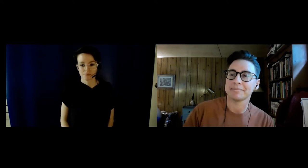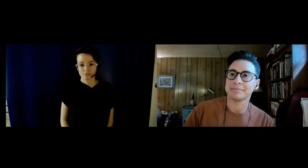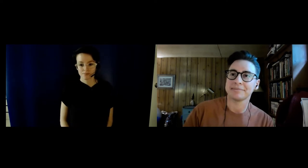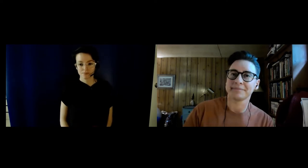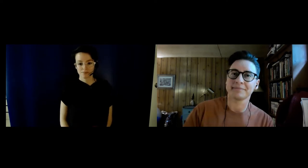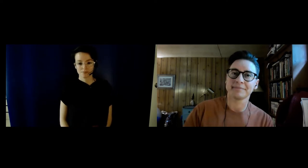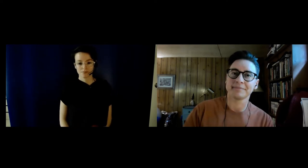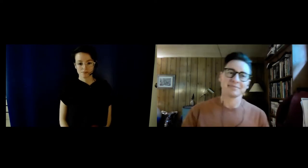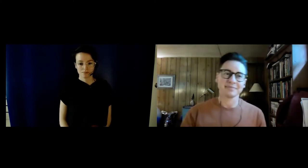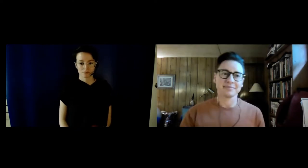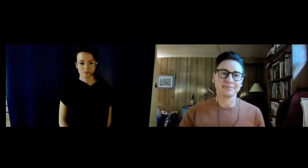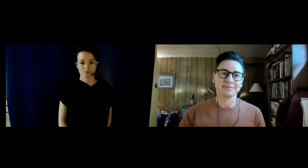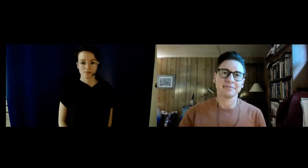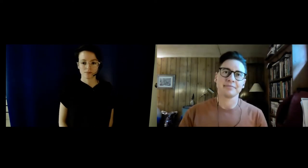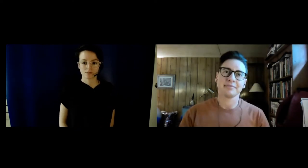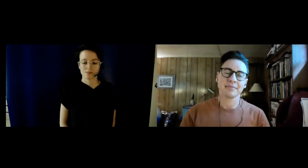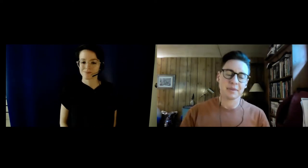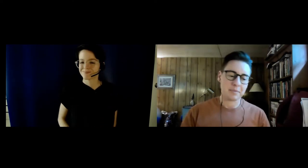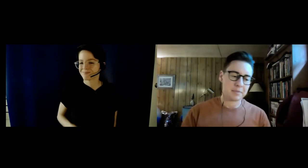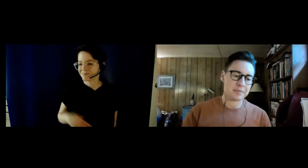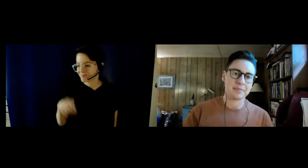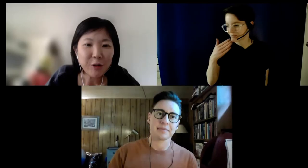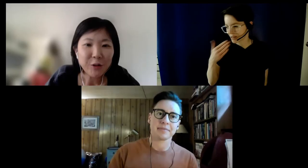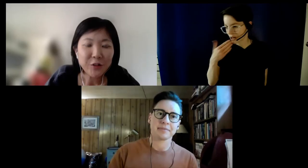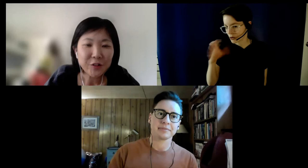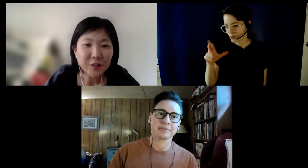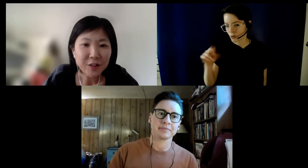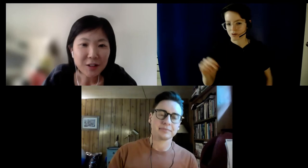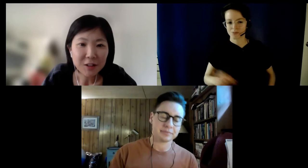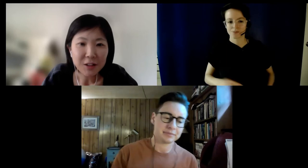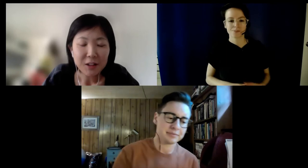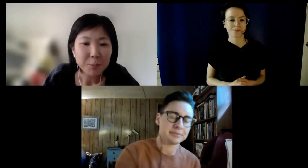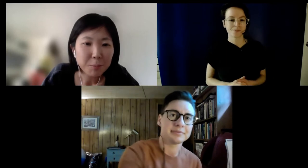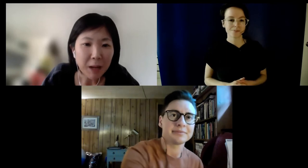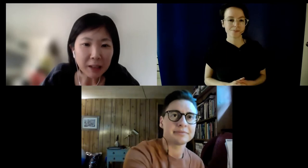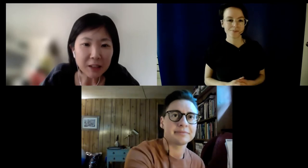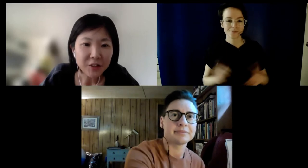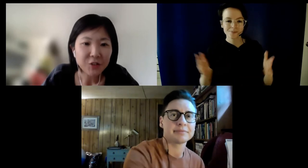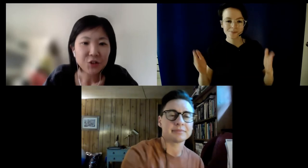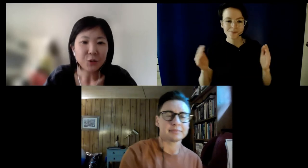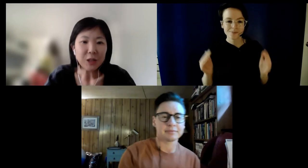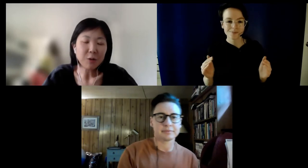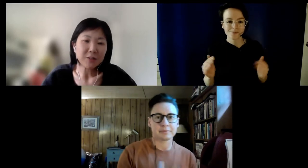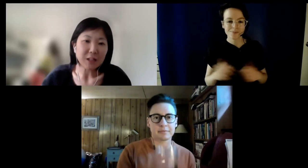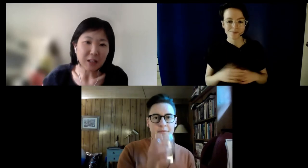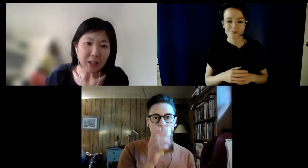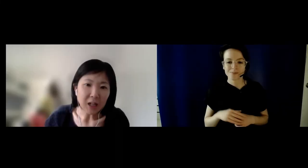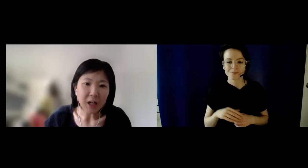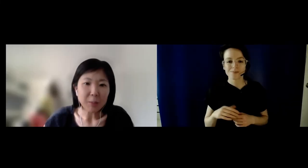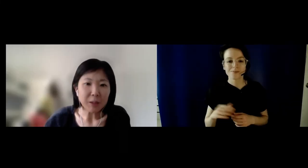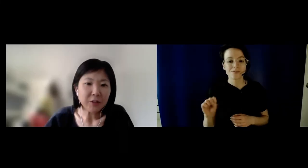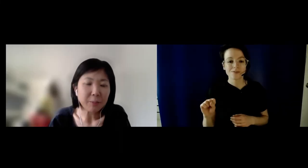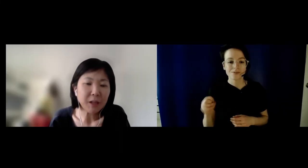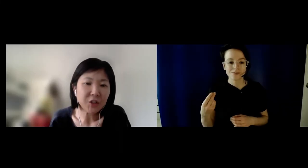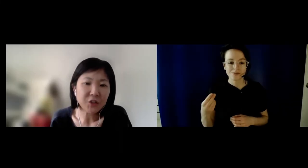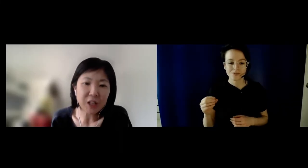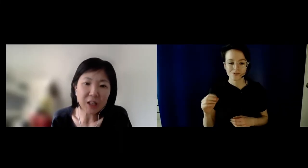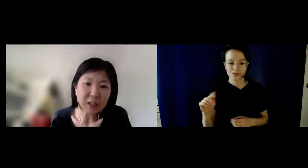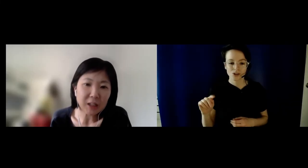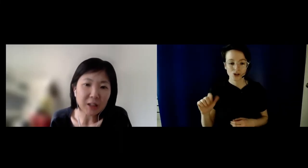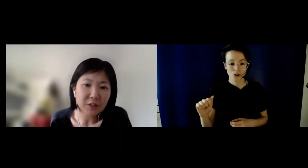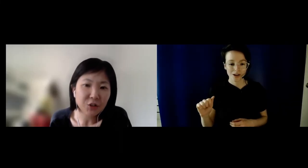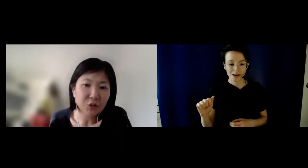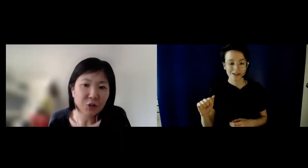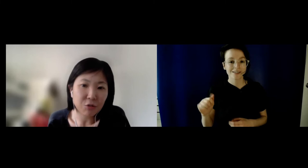Thank you so much, Corinne. Our second panelist is Shota Iwasaki. He's a PhD